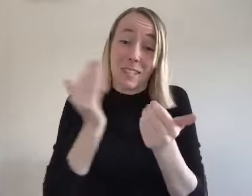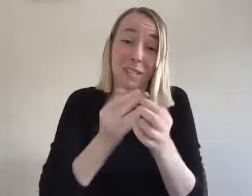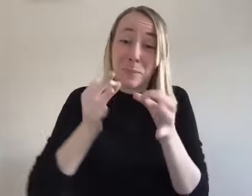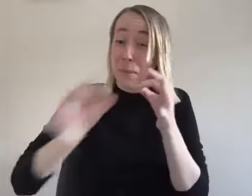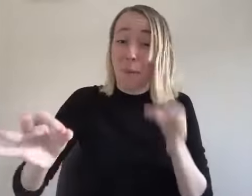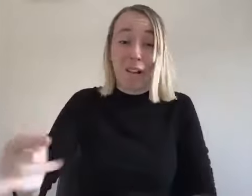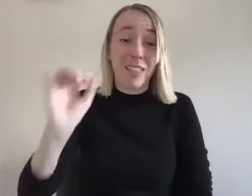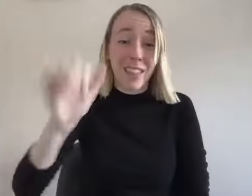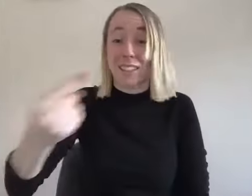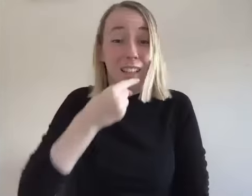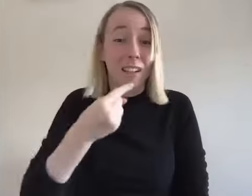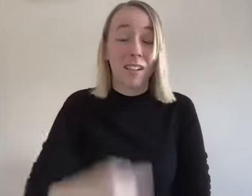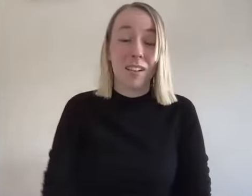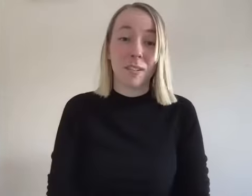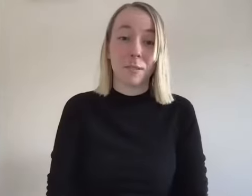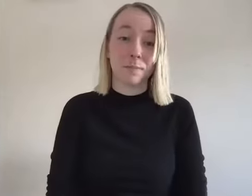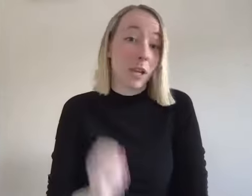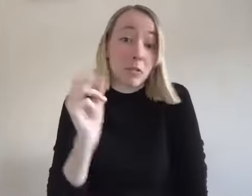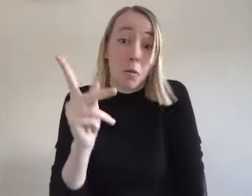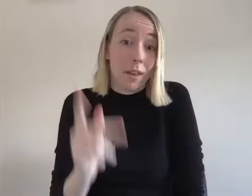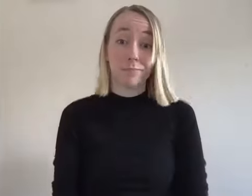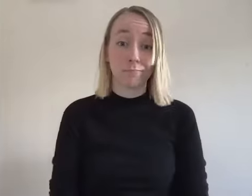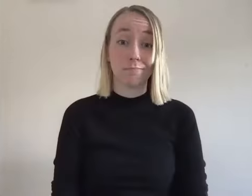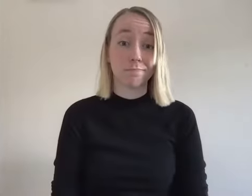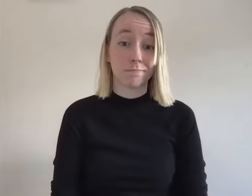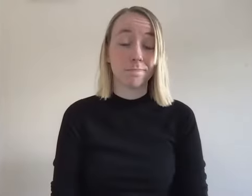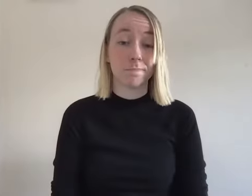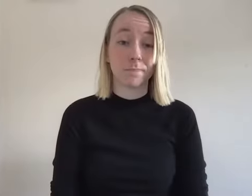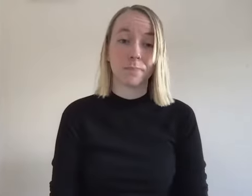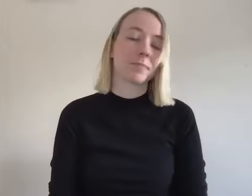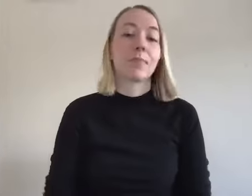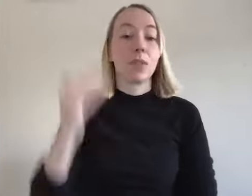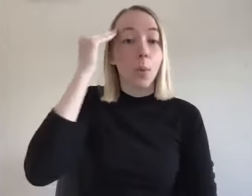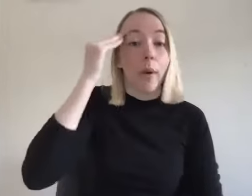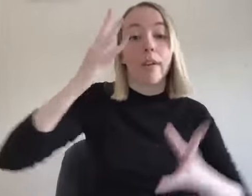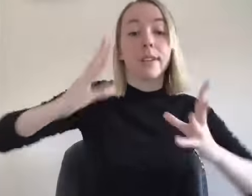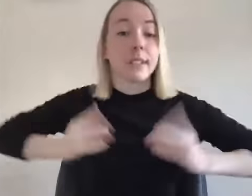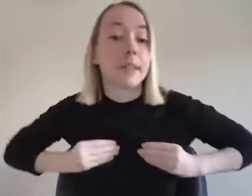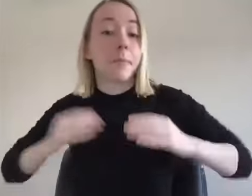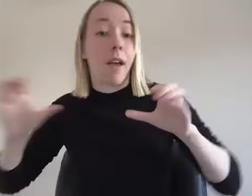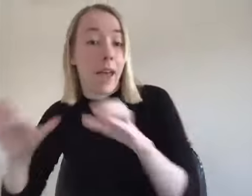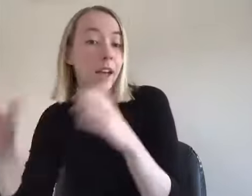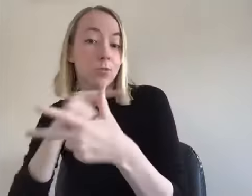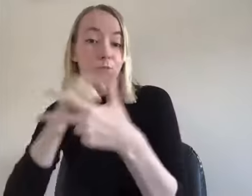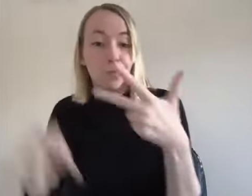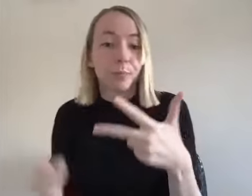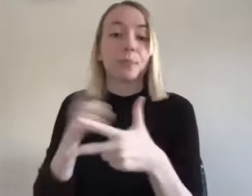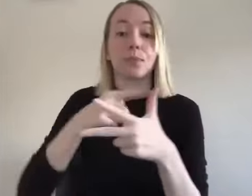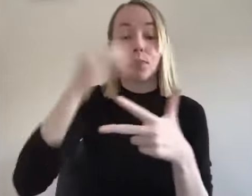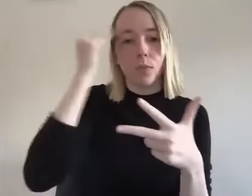it's real simple it sucks like it's okay it's okay you know the awareness the acceptance and the action the